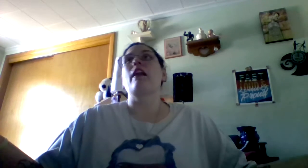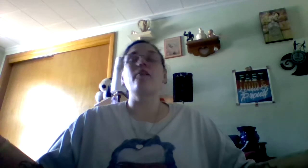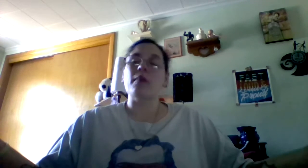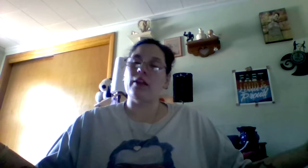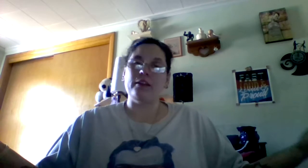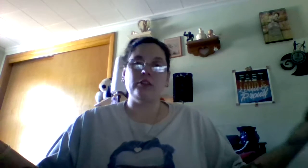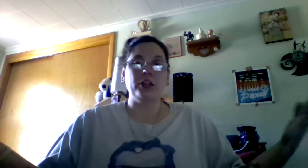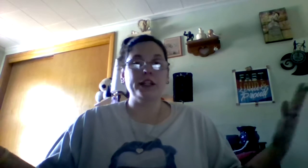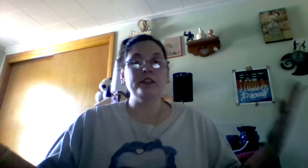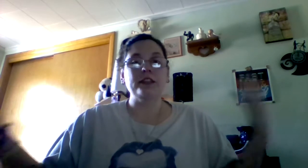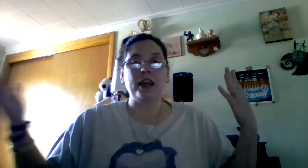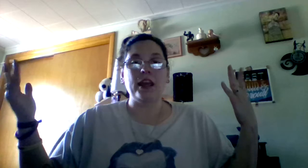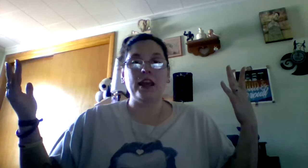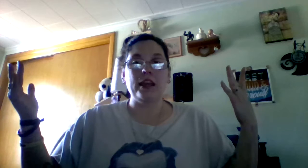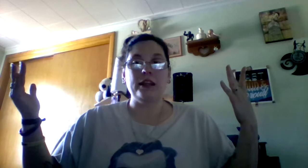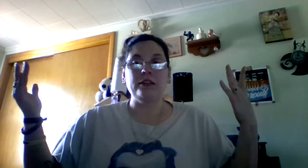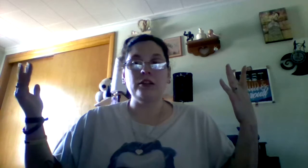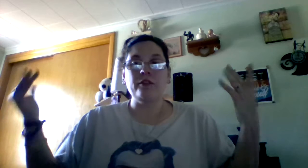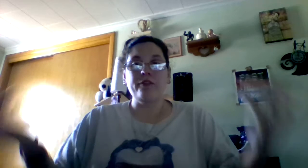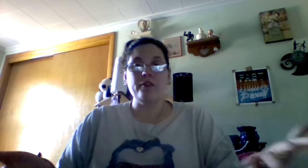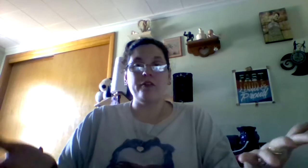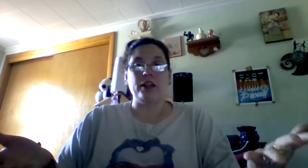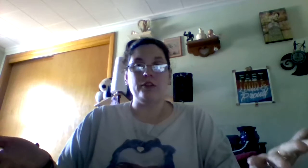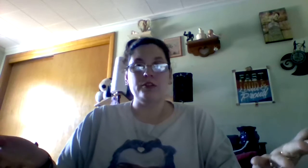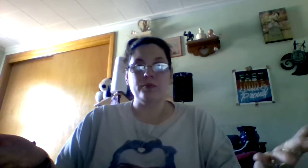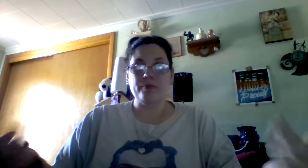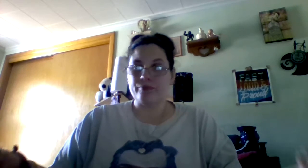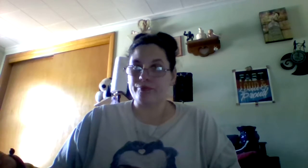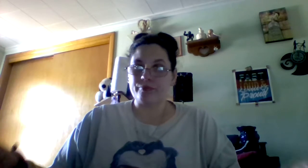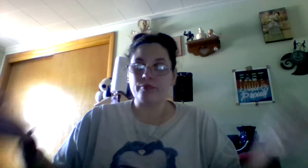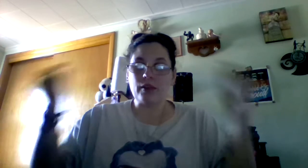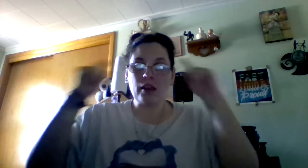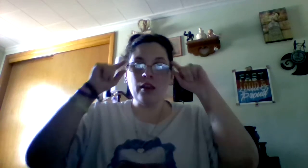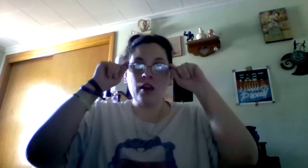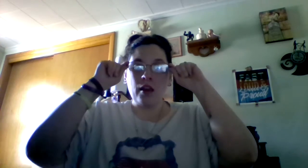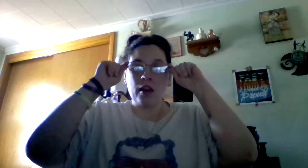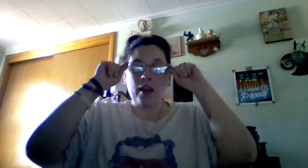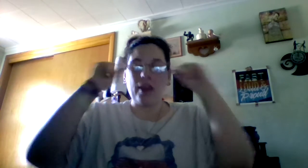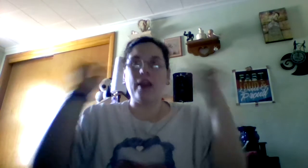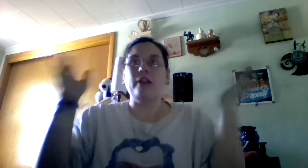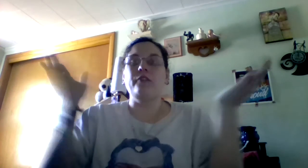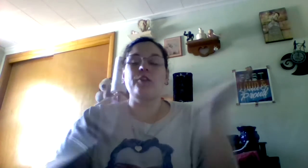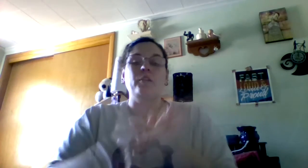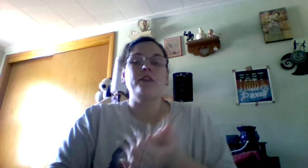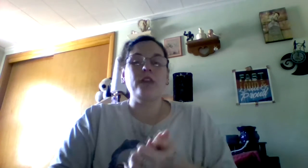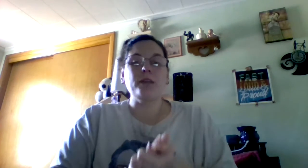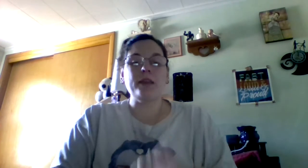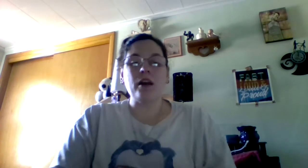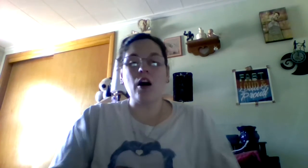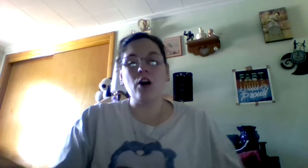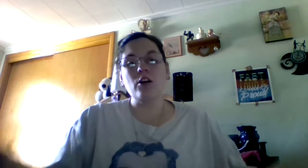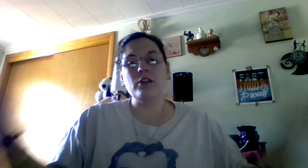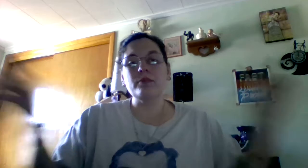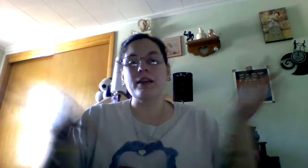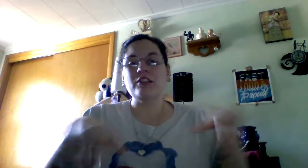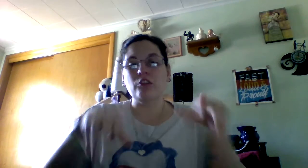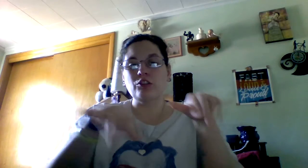get off my lazy tookus and film videos. Oh And if you want to find me, all my social